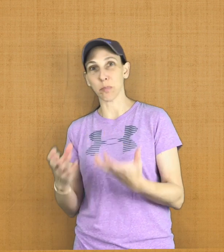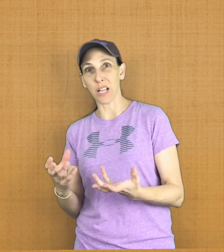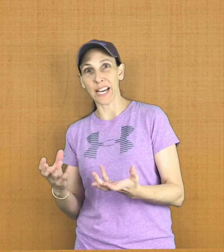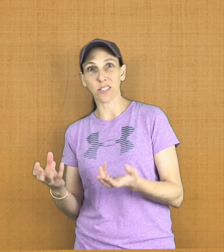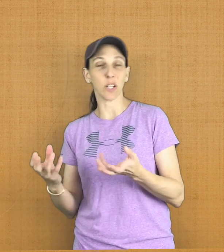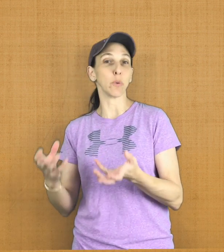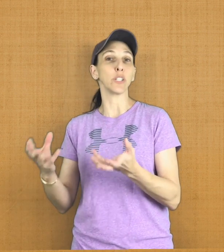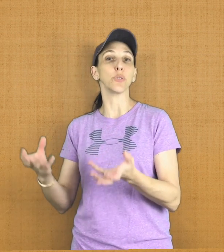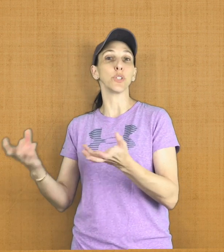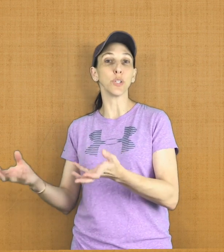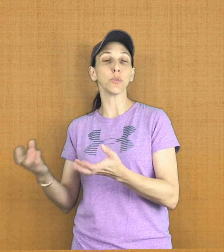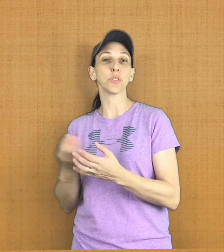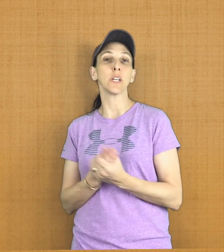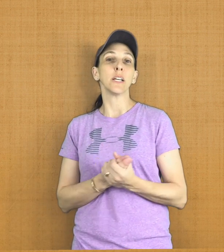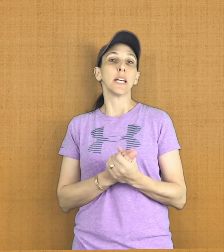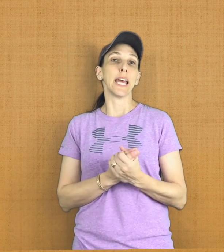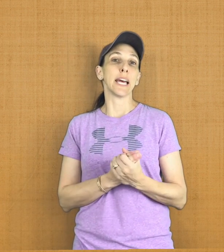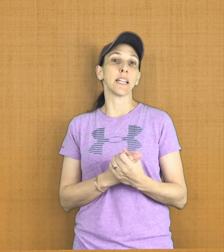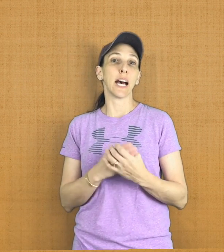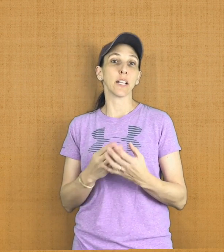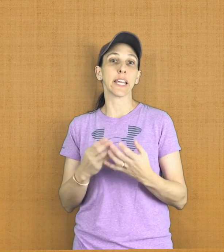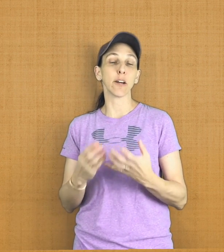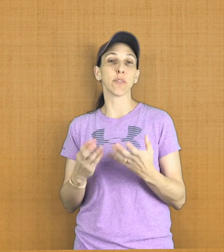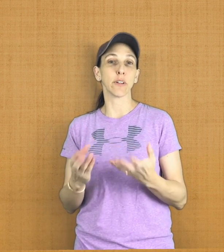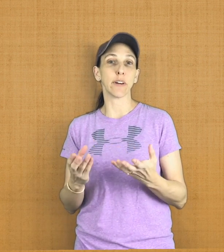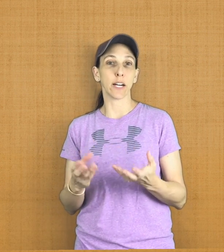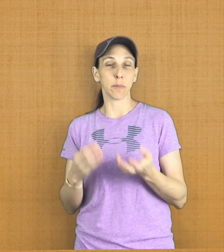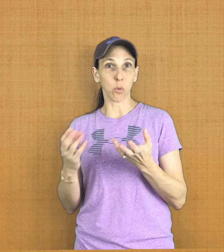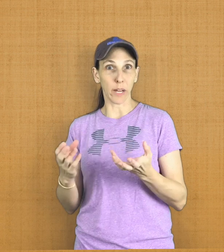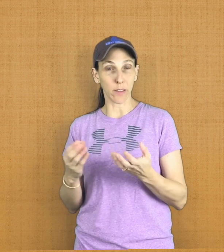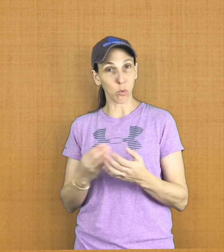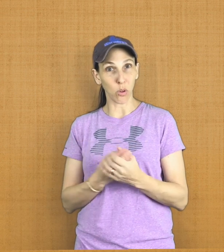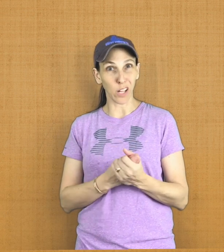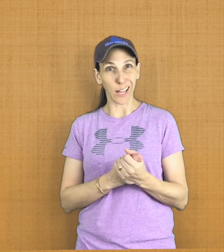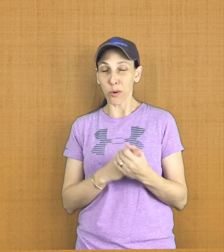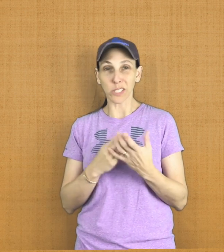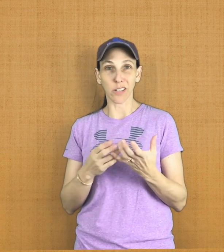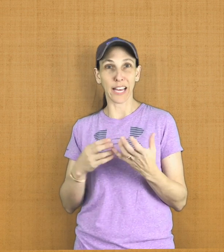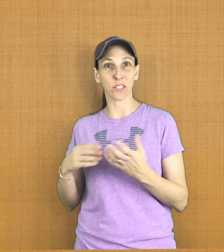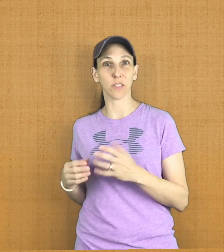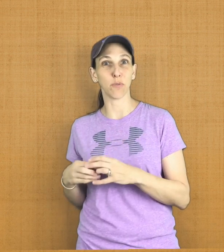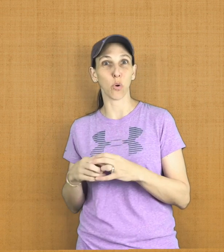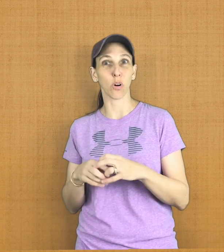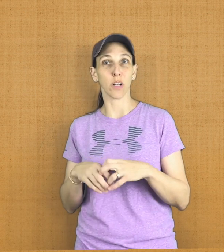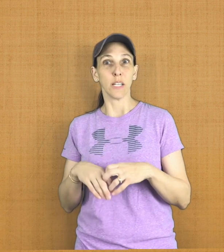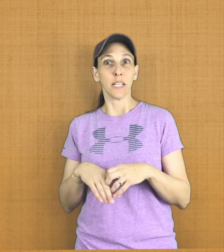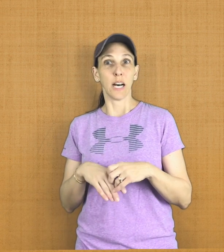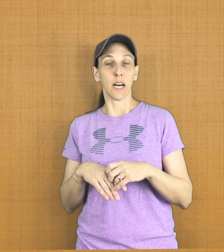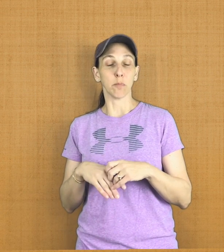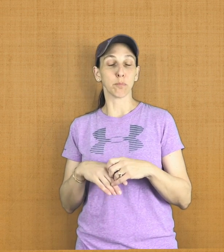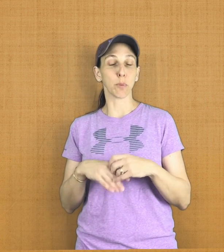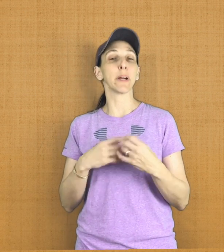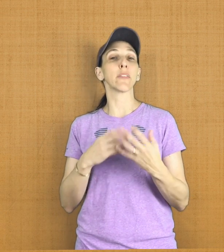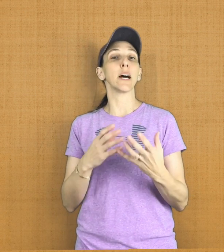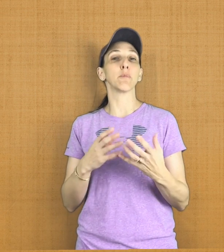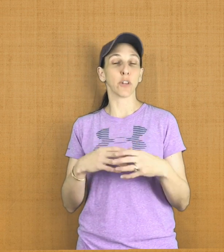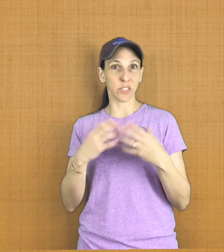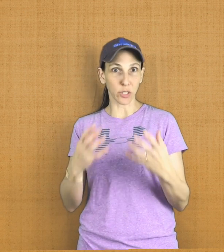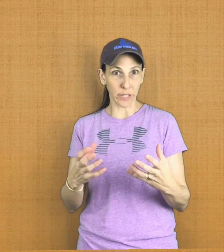supplies that we do use, and how to care for their firearm in a way that will allow it to last, prepare them for concealed